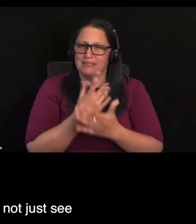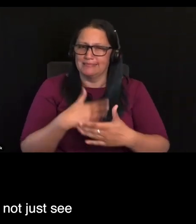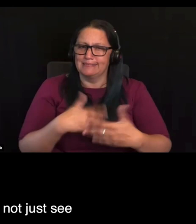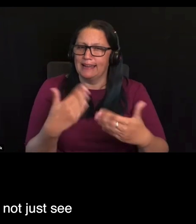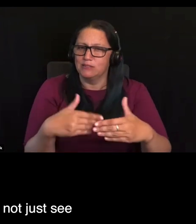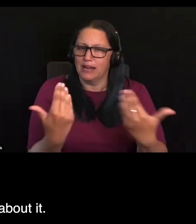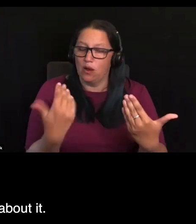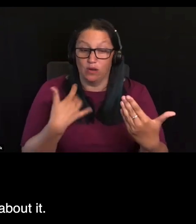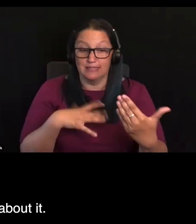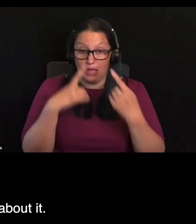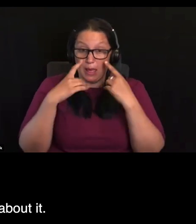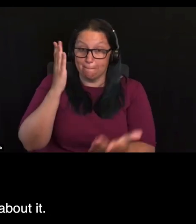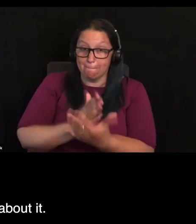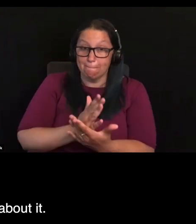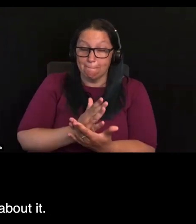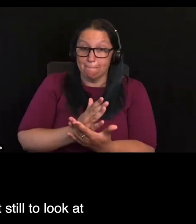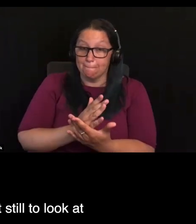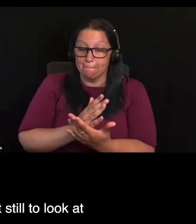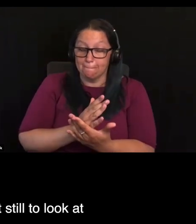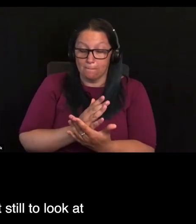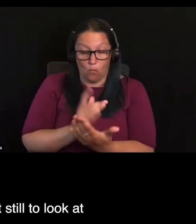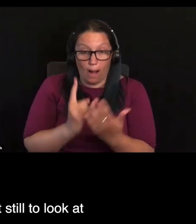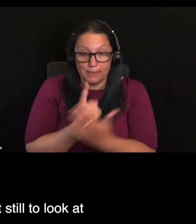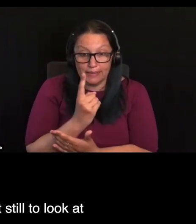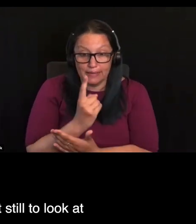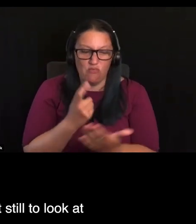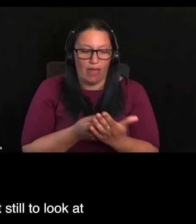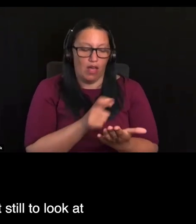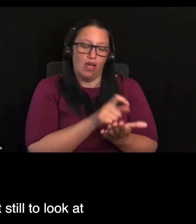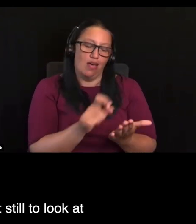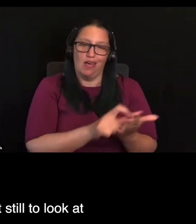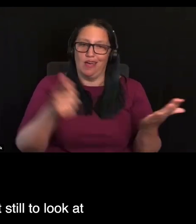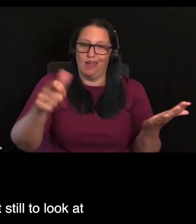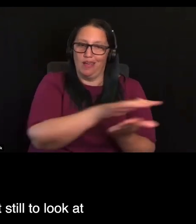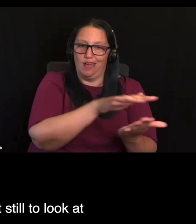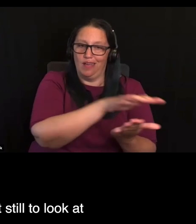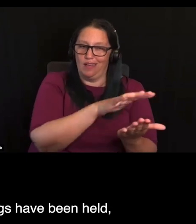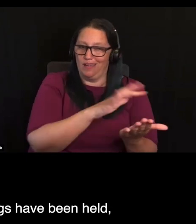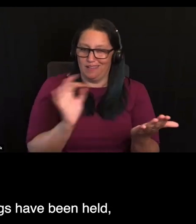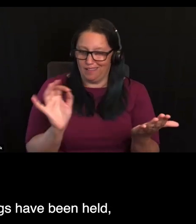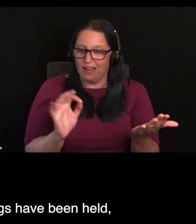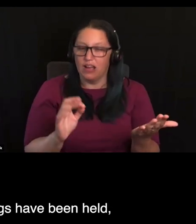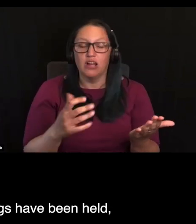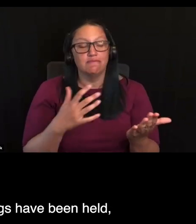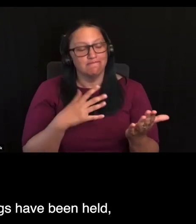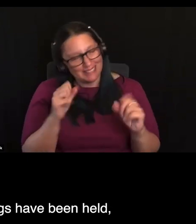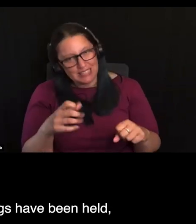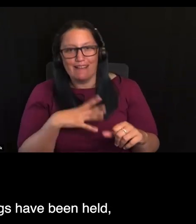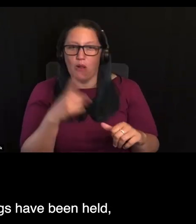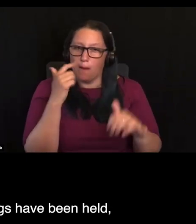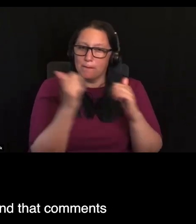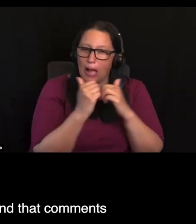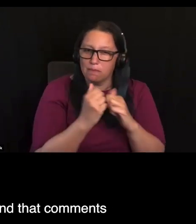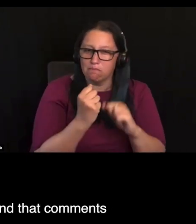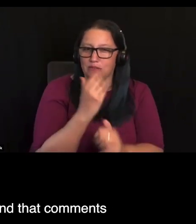not just see that somebody's written about it. So while there is a requirement still to look at the paper to make sure that meetings have